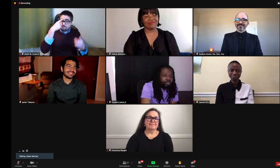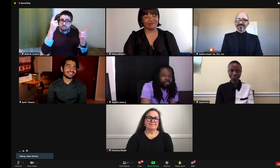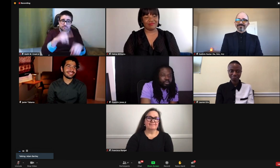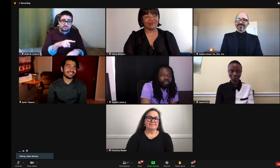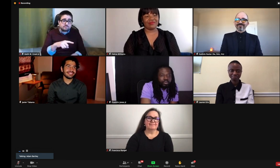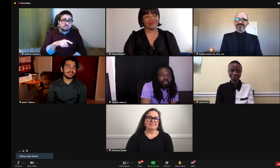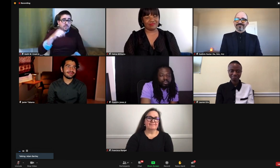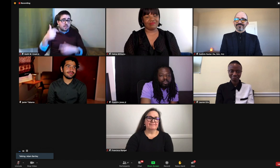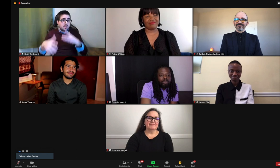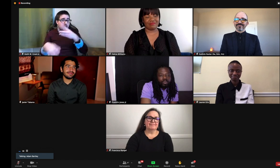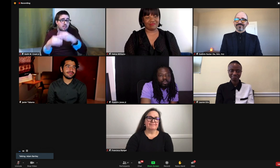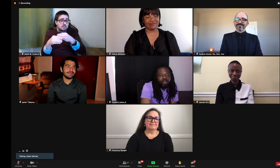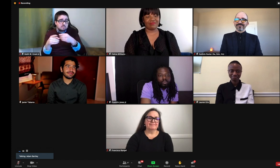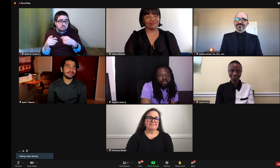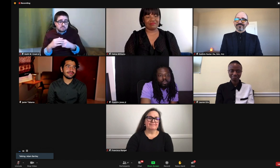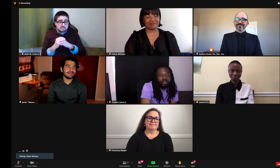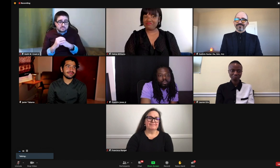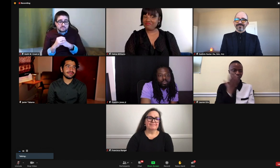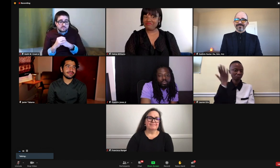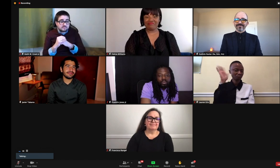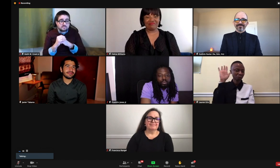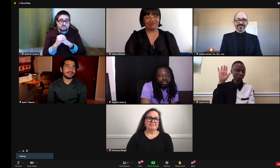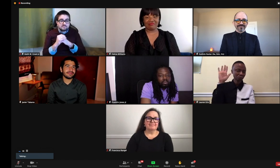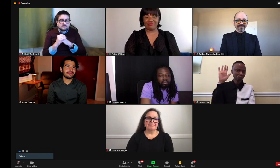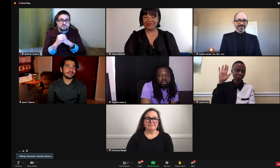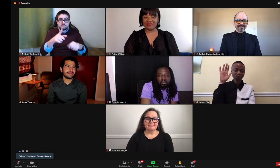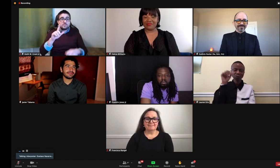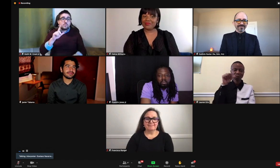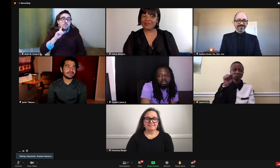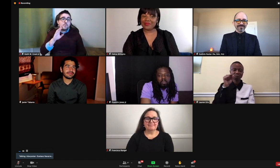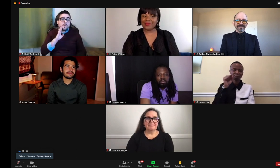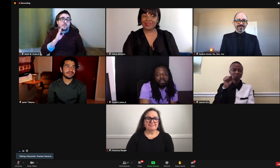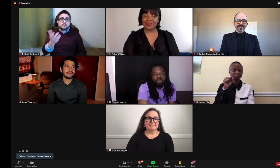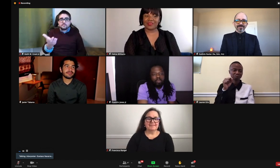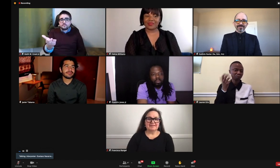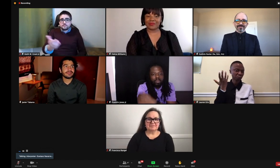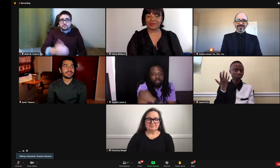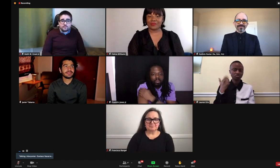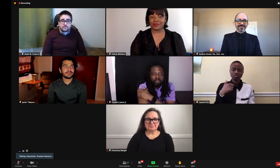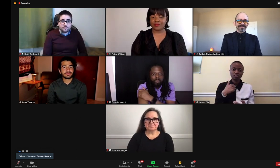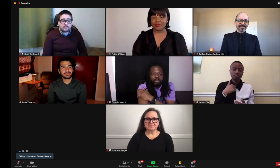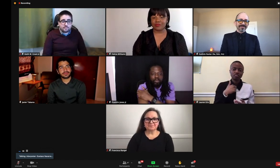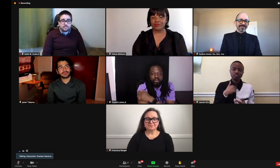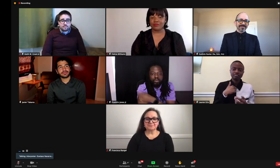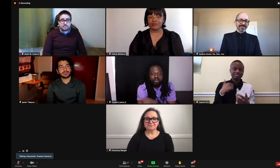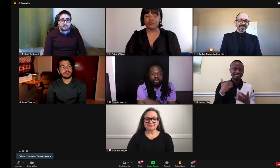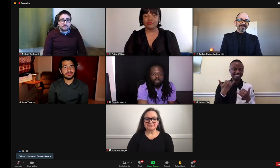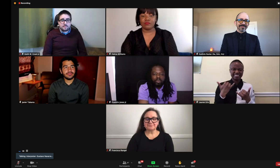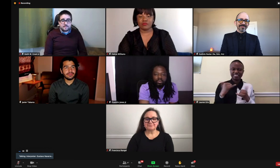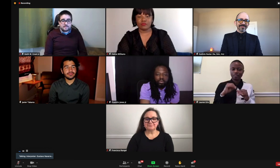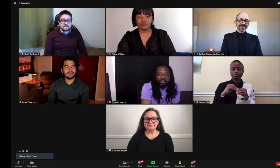getting them made. Absolutely. Anyone else would like to add? And Lauren, yes? Yeah, I'd be happy to.